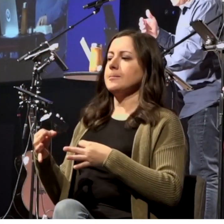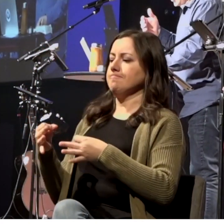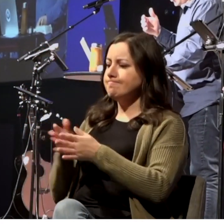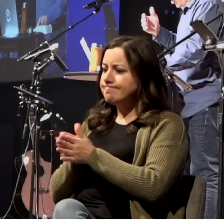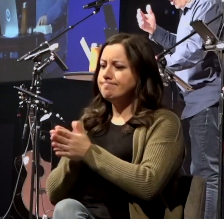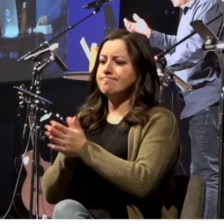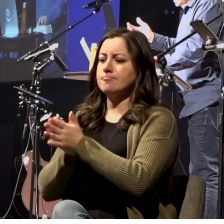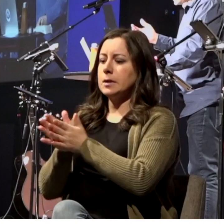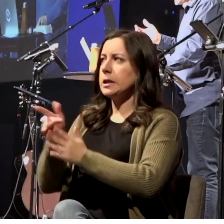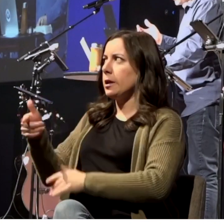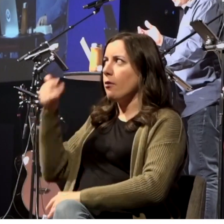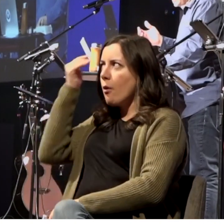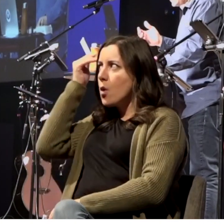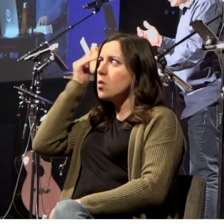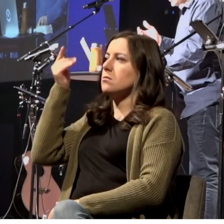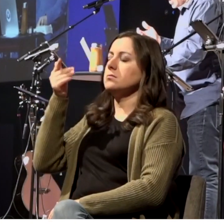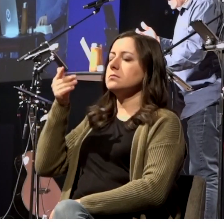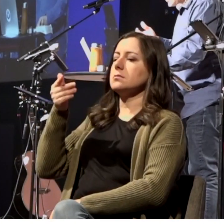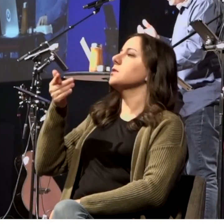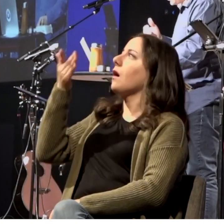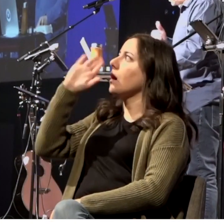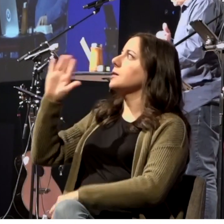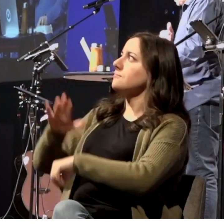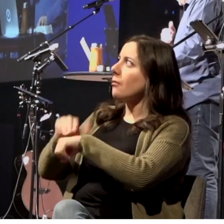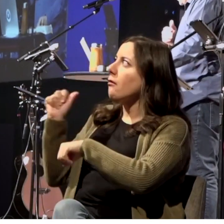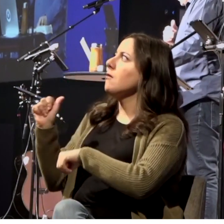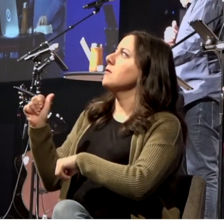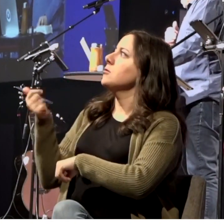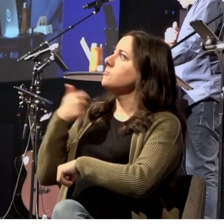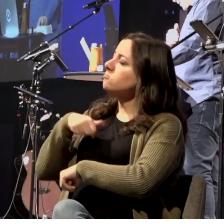had called us to preach the gospel to them.